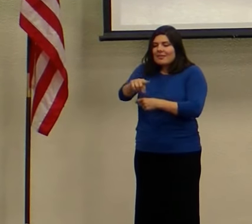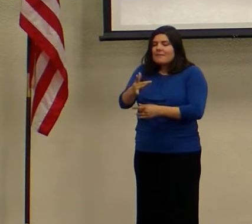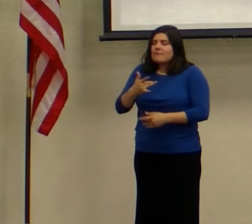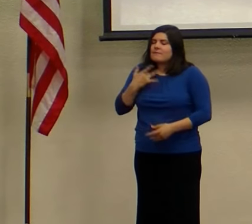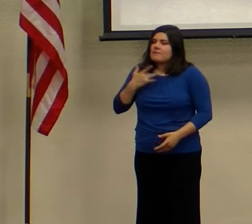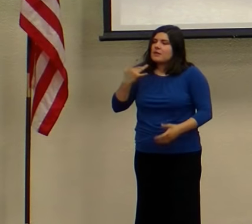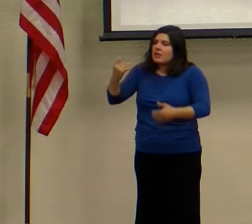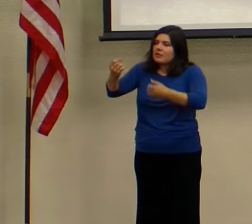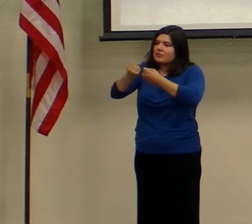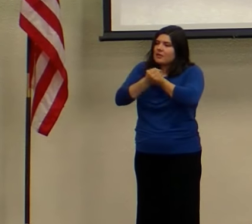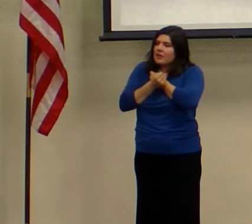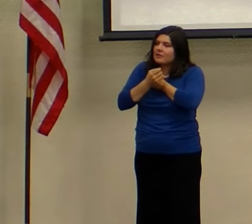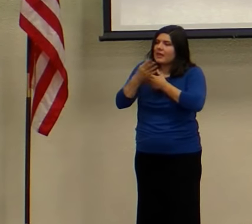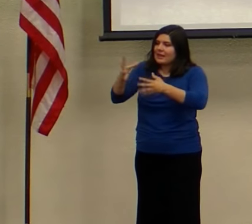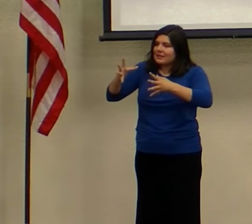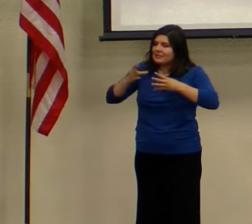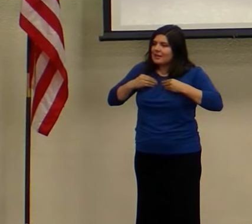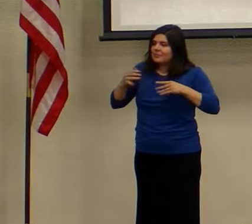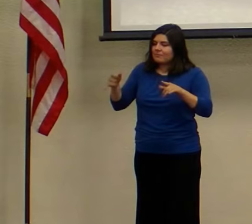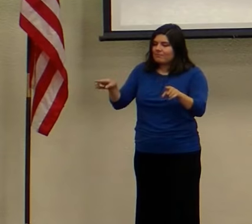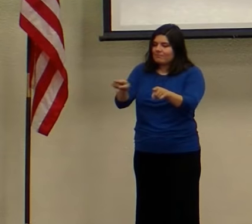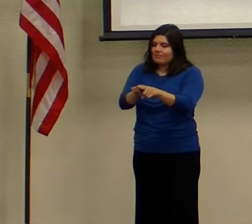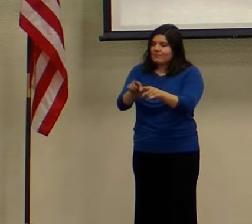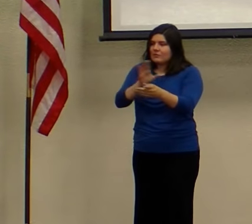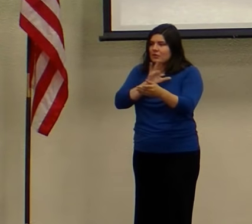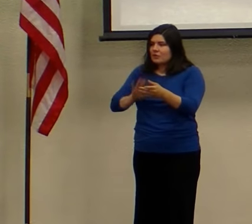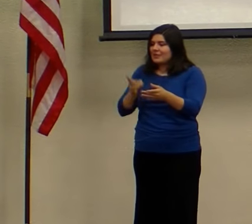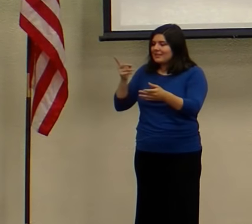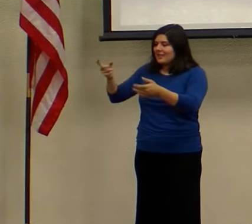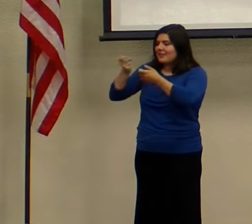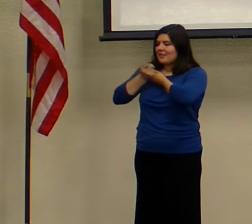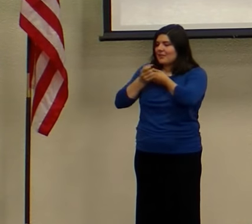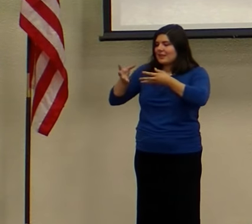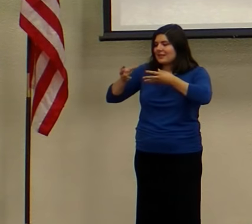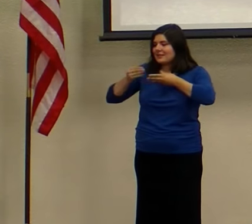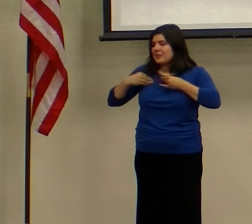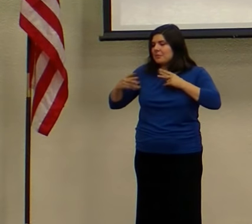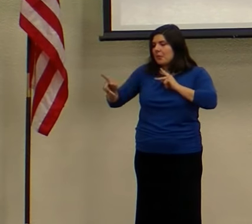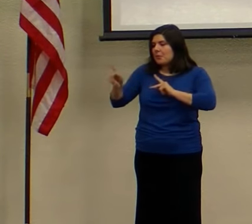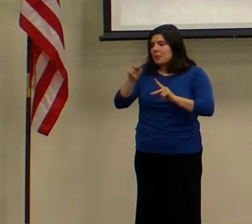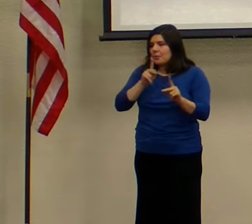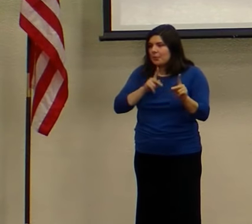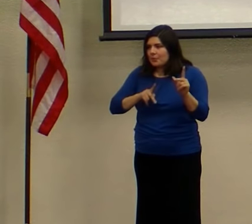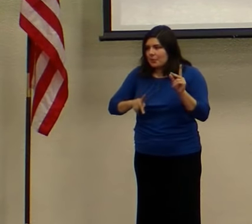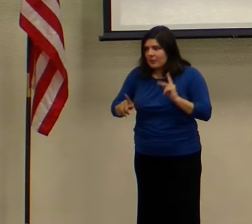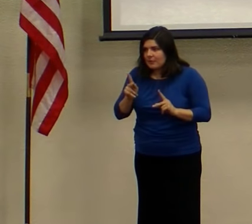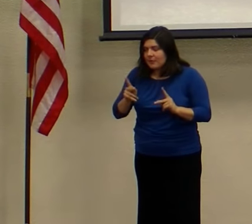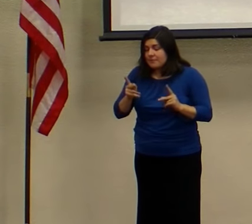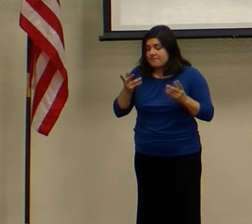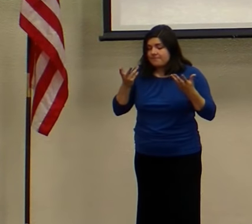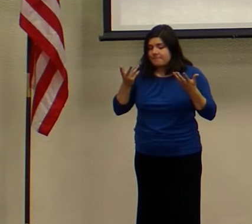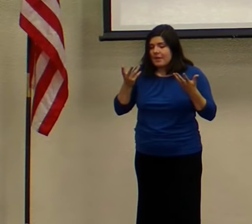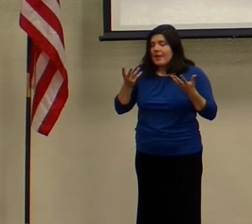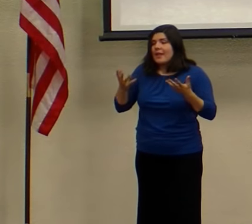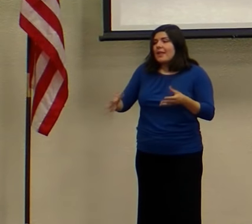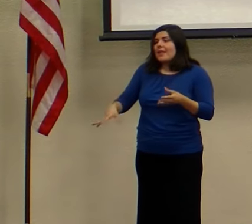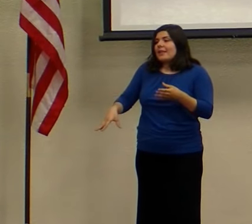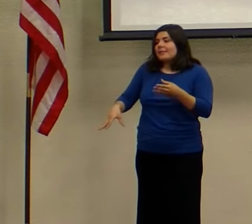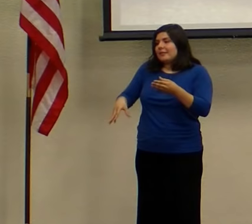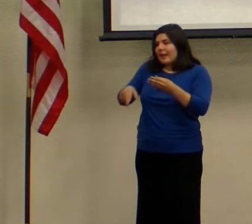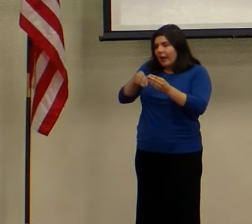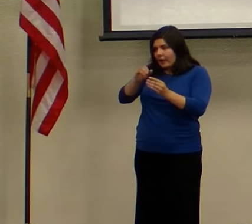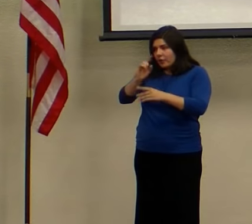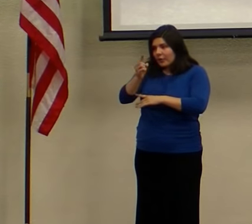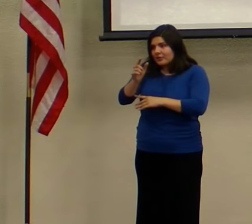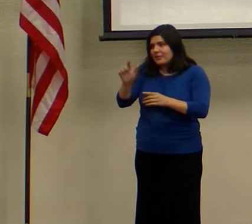loved the same way that Christ loved and accepted people. And then the correction is a part of that as well.